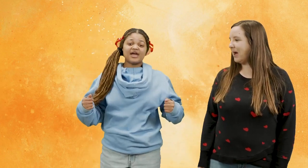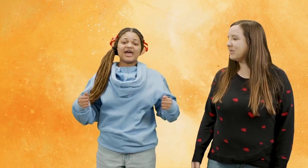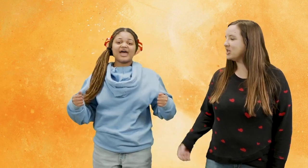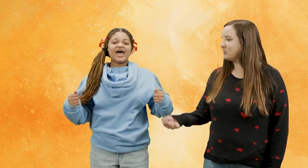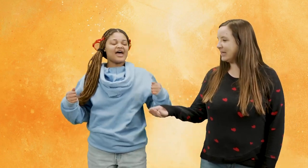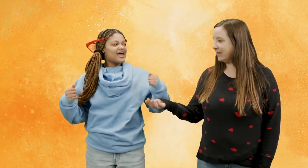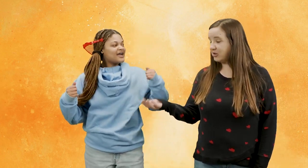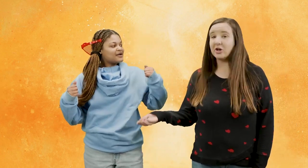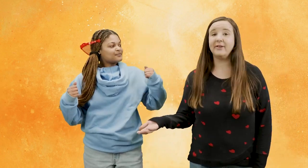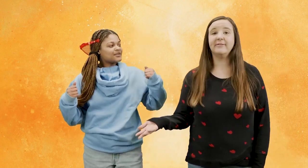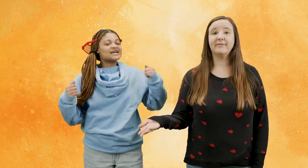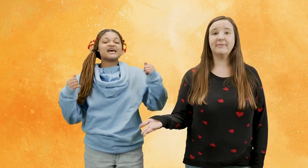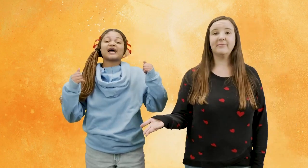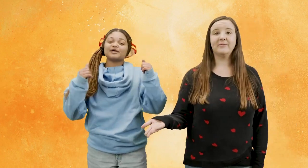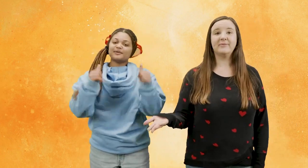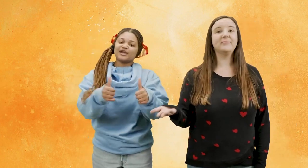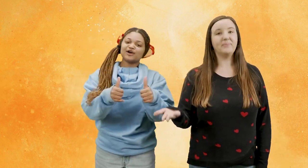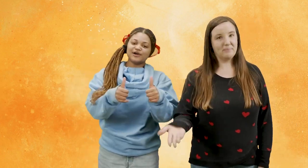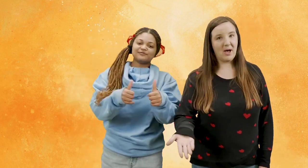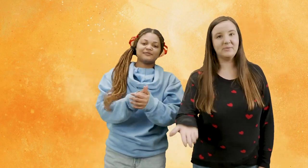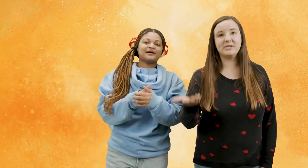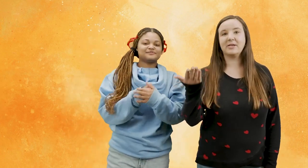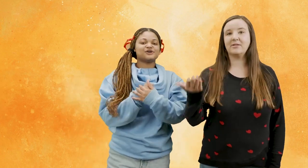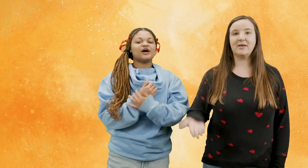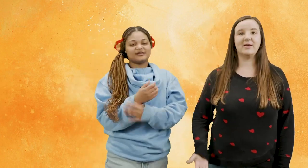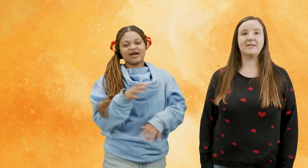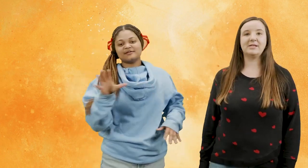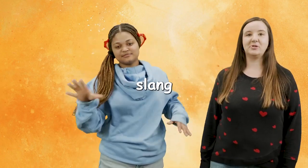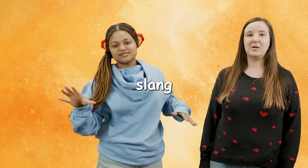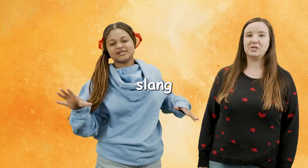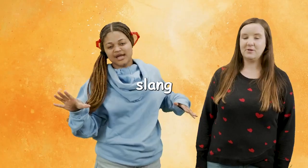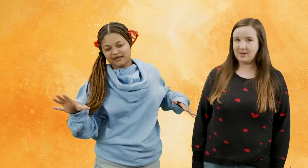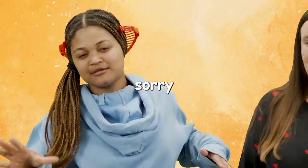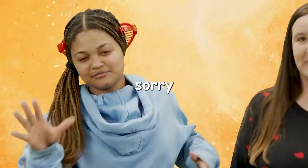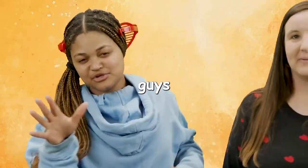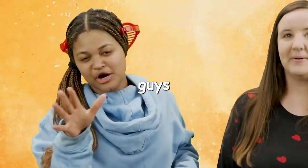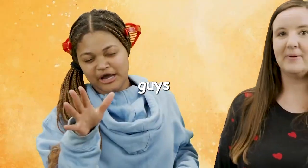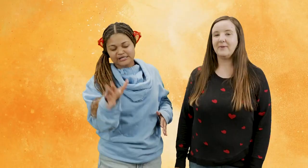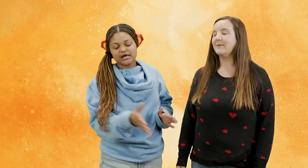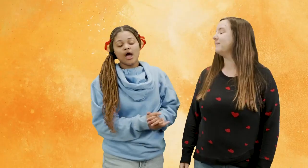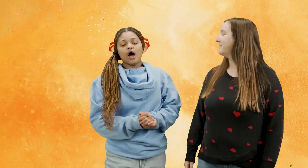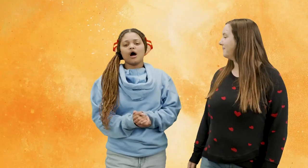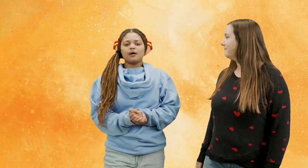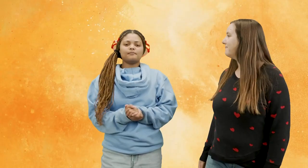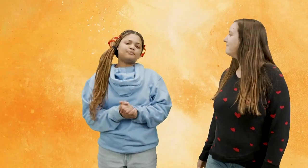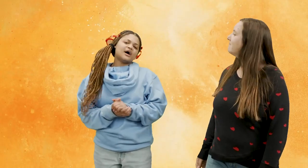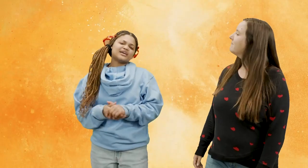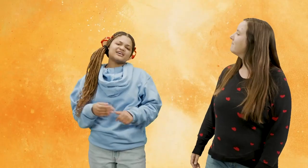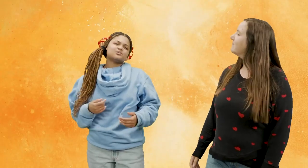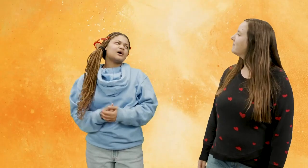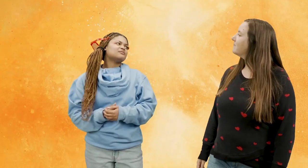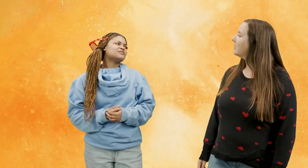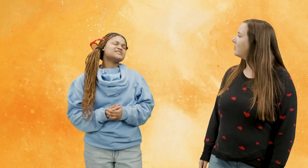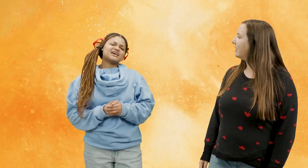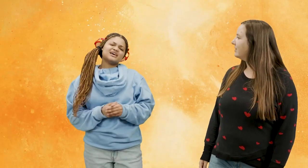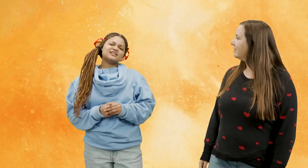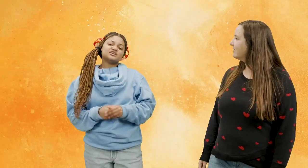lunch being good exactly being good bomb is a good thing in this situation sorry guys um but guess what this kid so